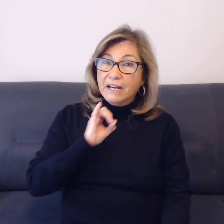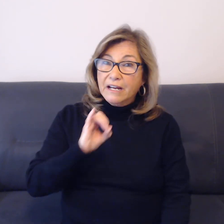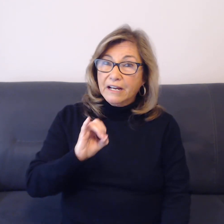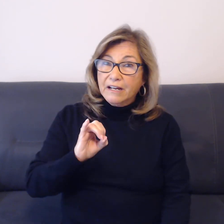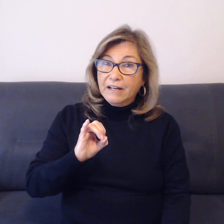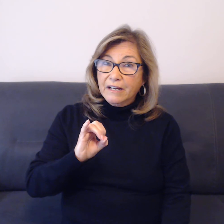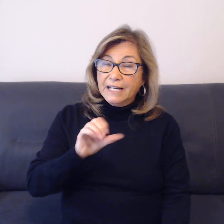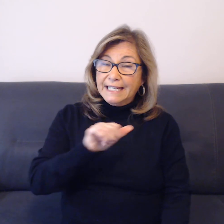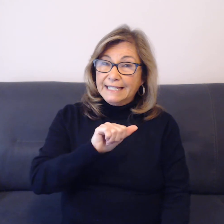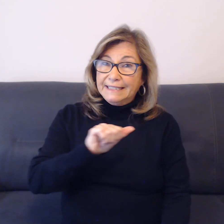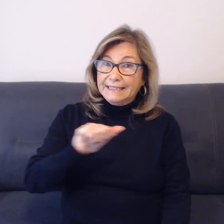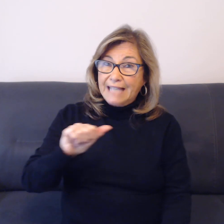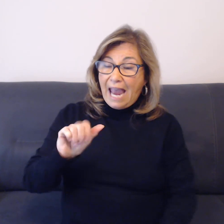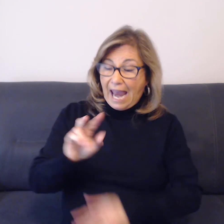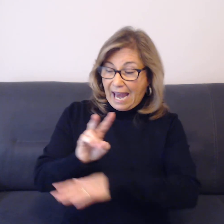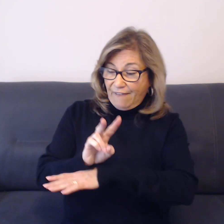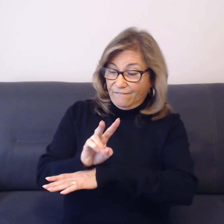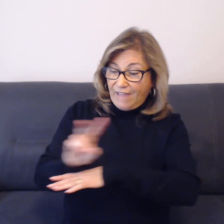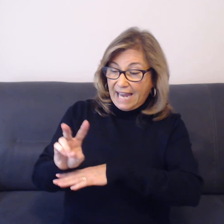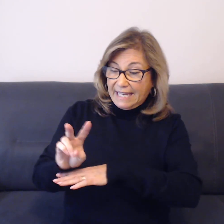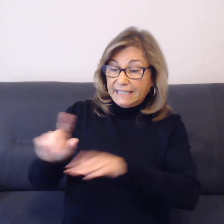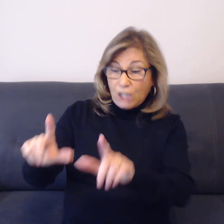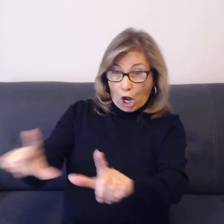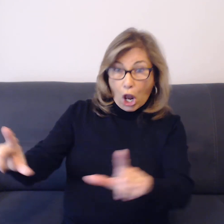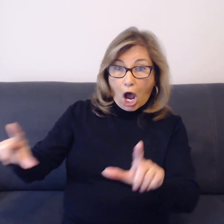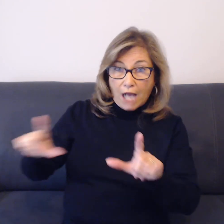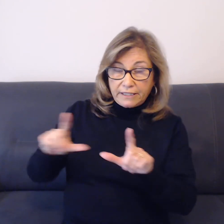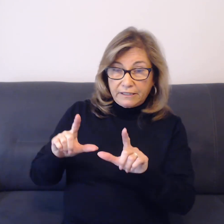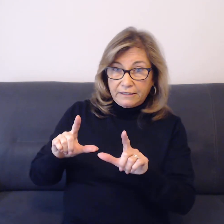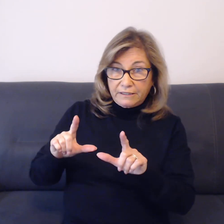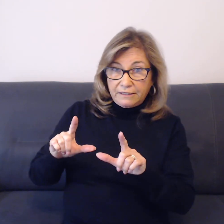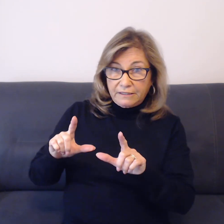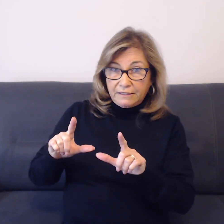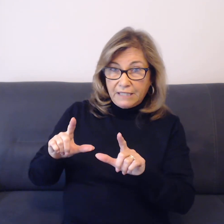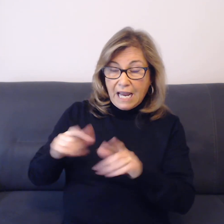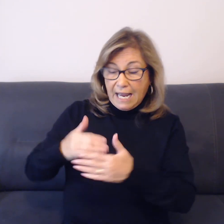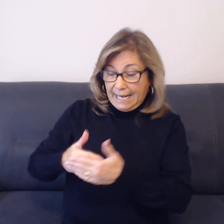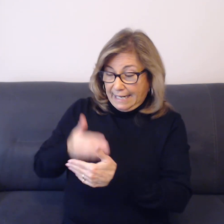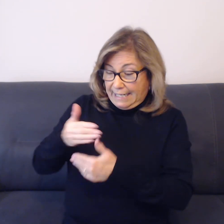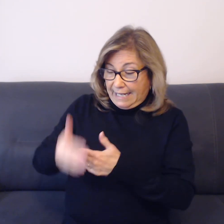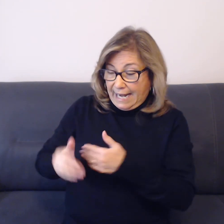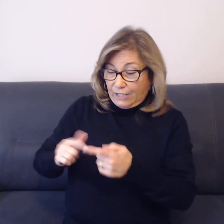There is a vacant lot next to my house.